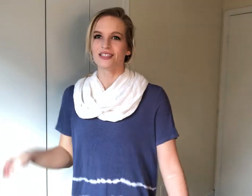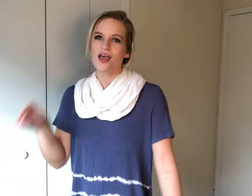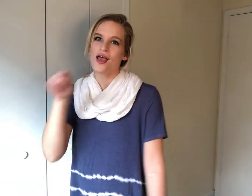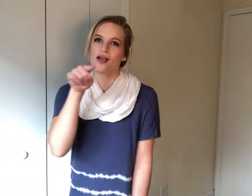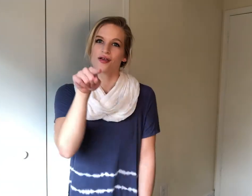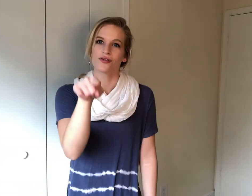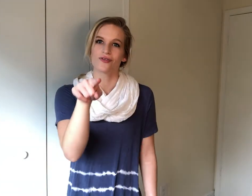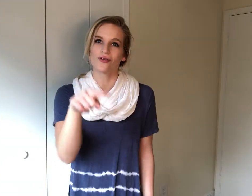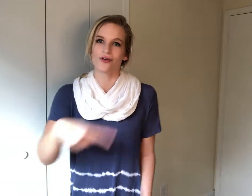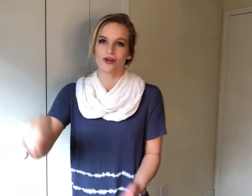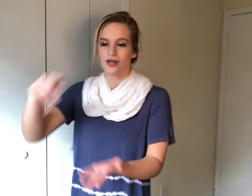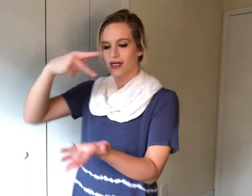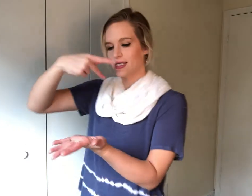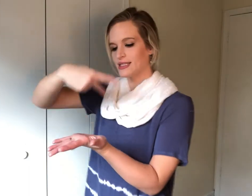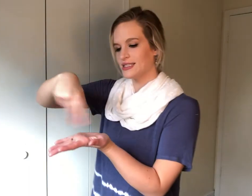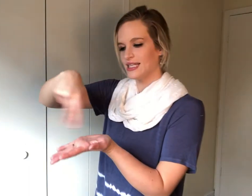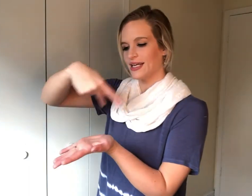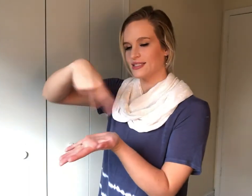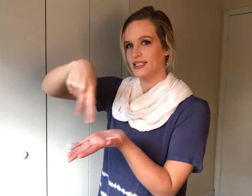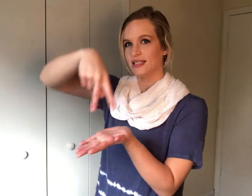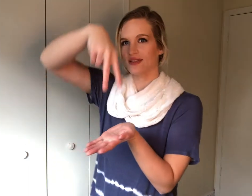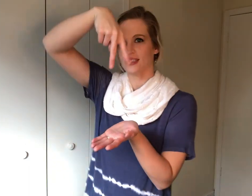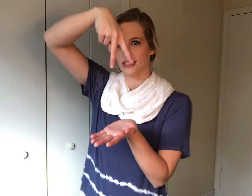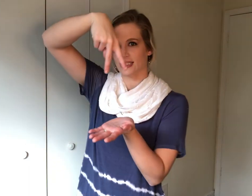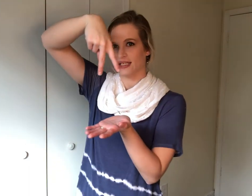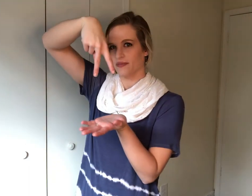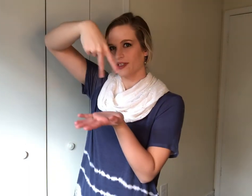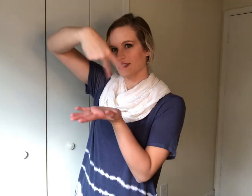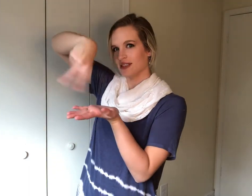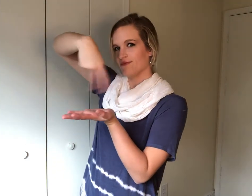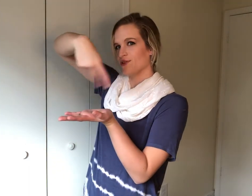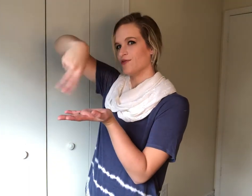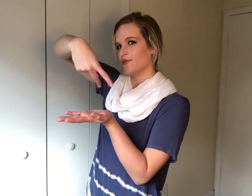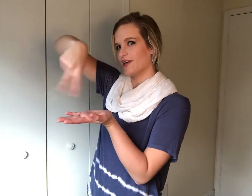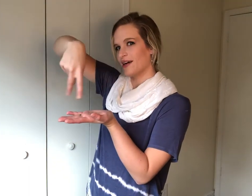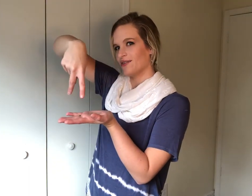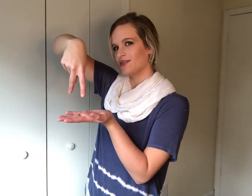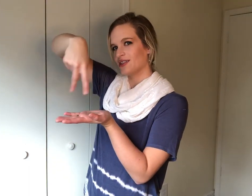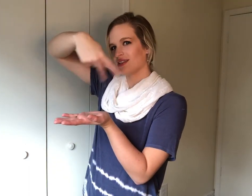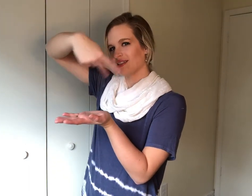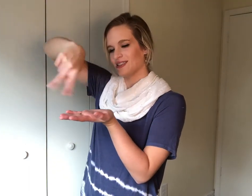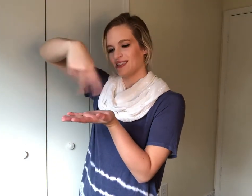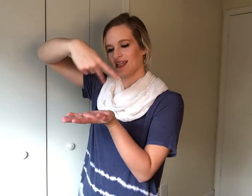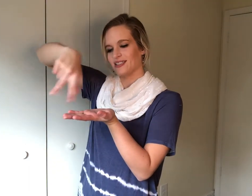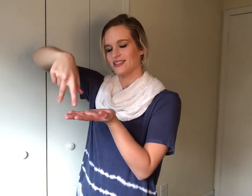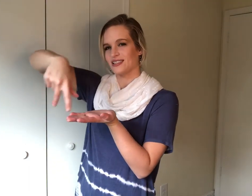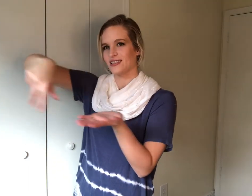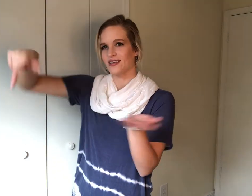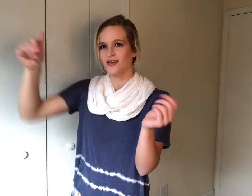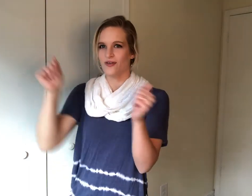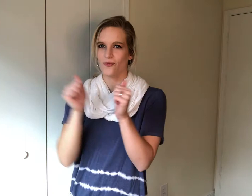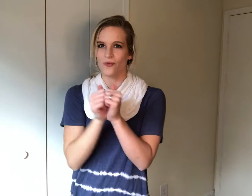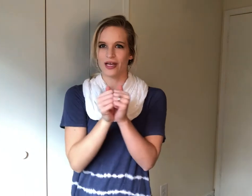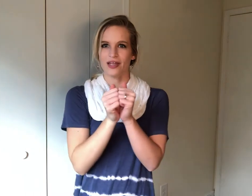you're dancing so it's just like a person move around dancing with